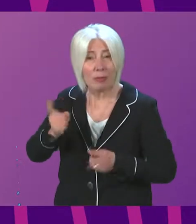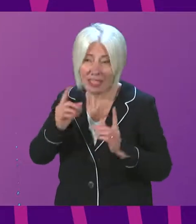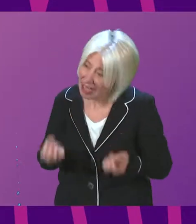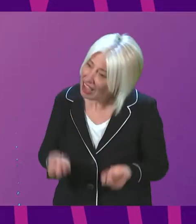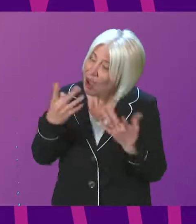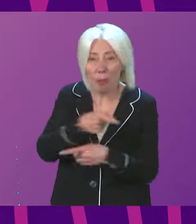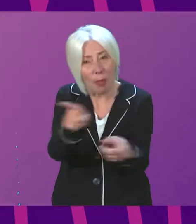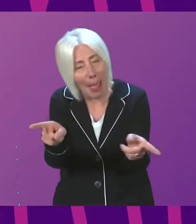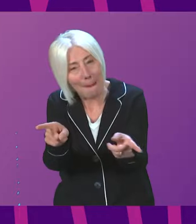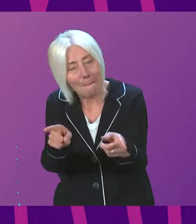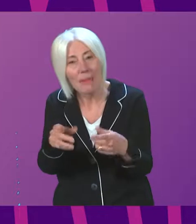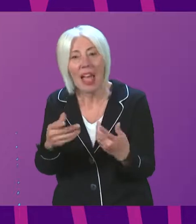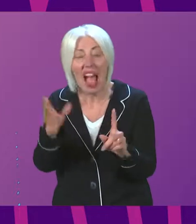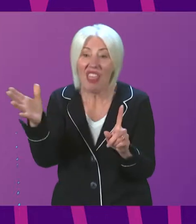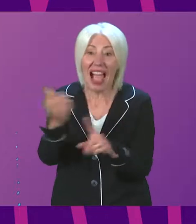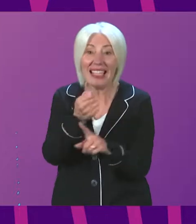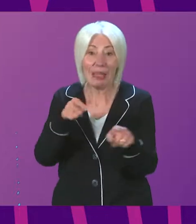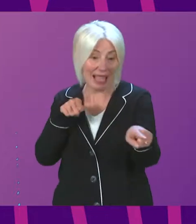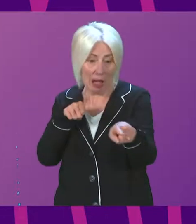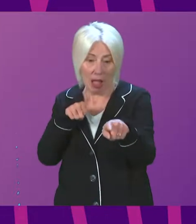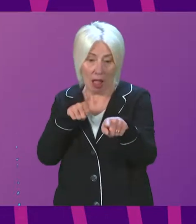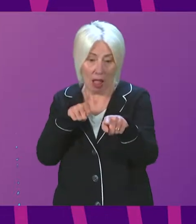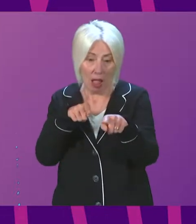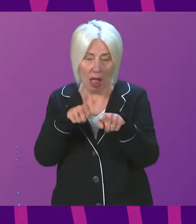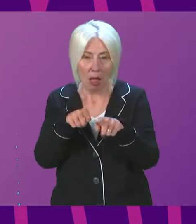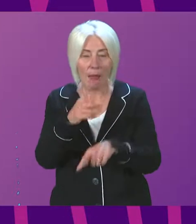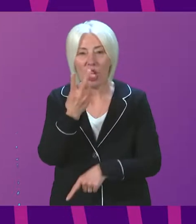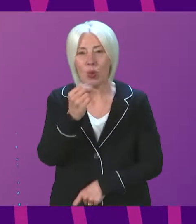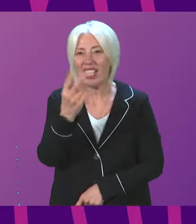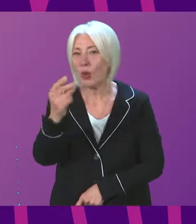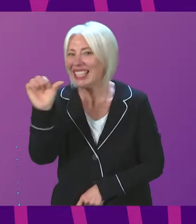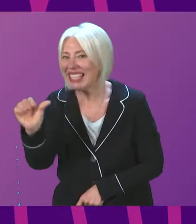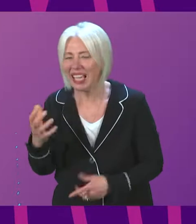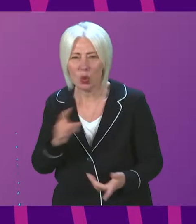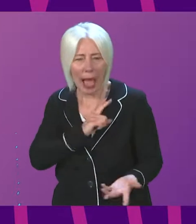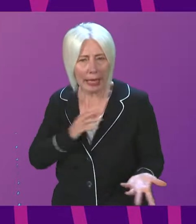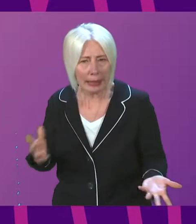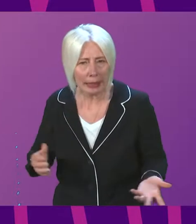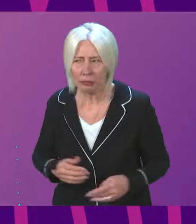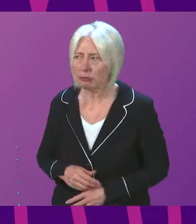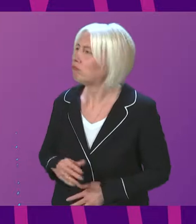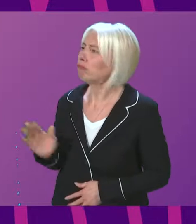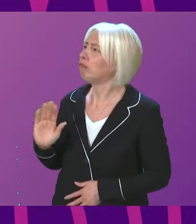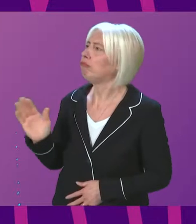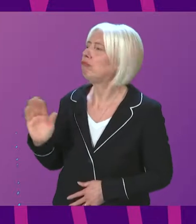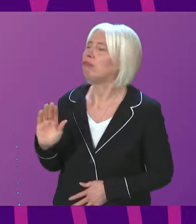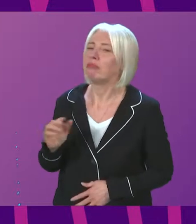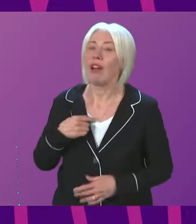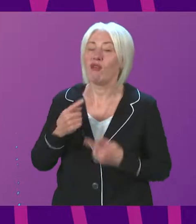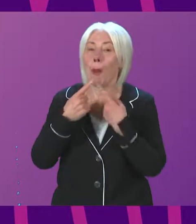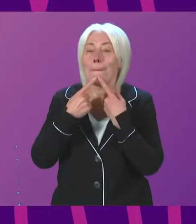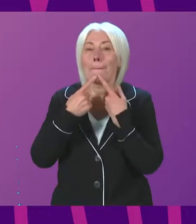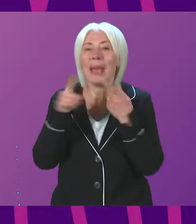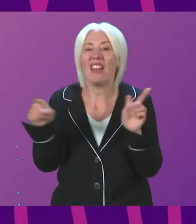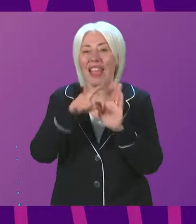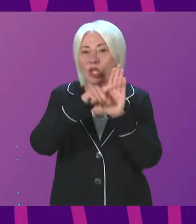closing the attainment gap by 2026 First Minister we have let me quote from the manifesto